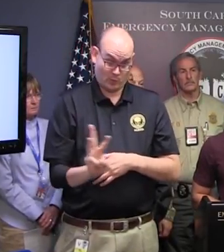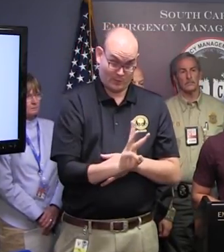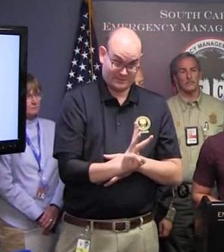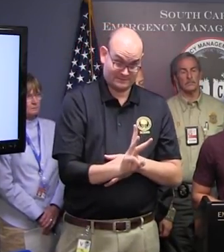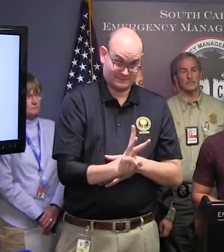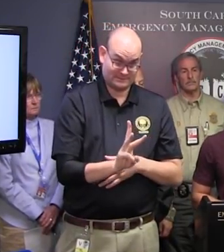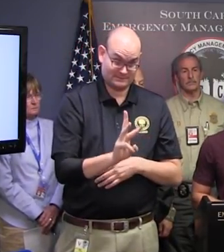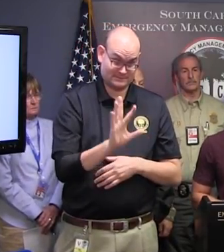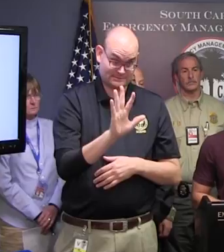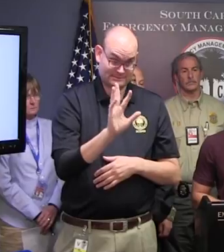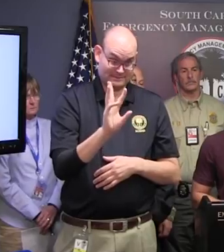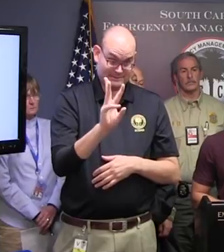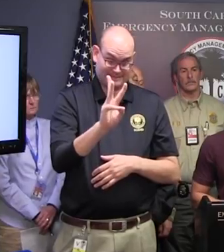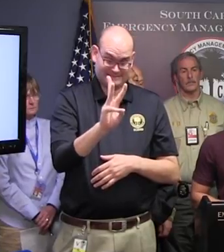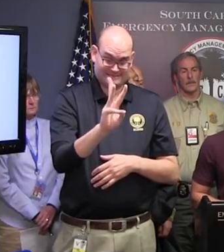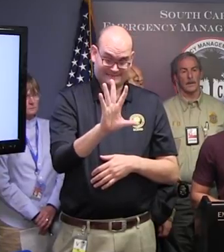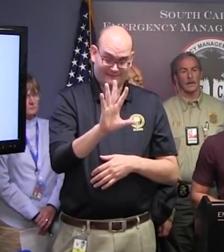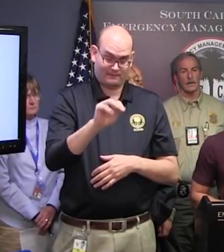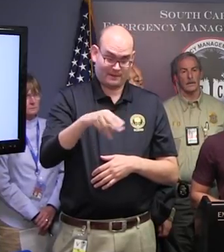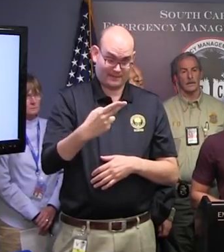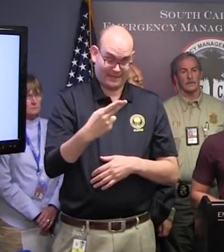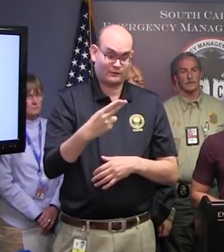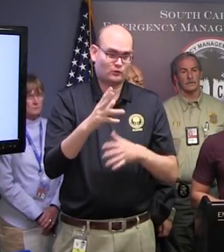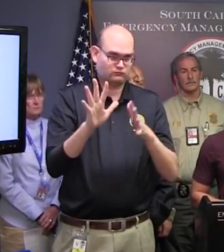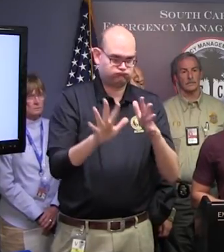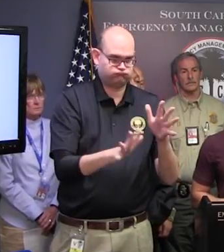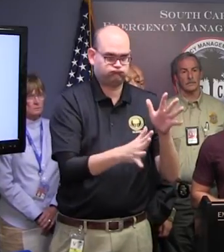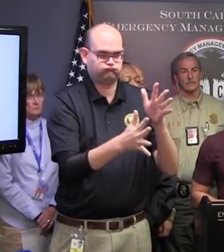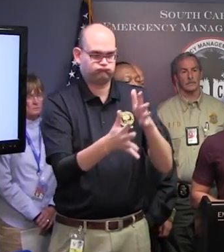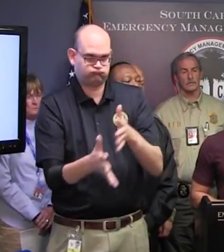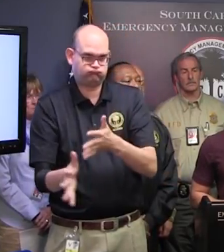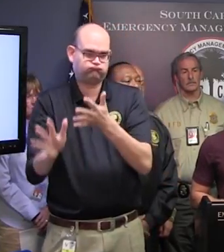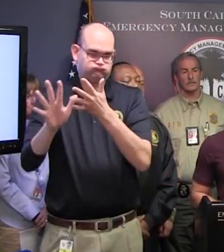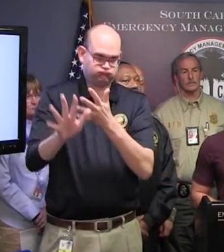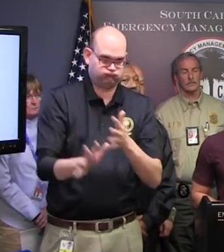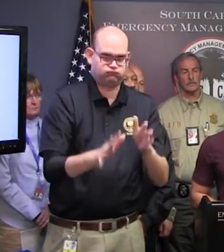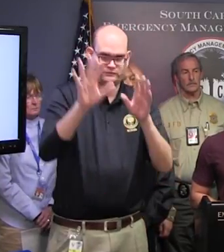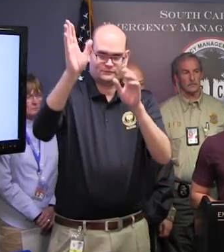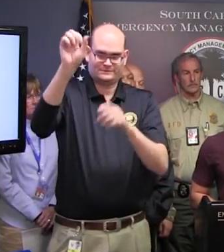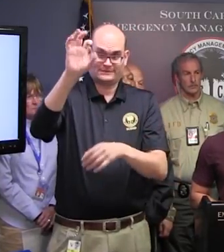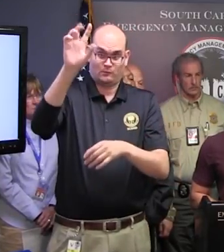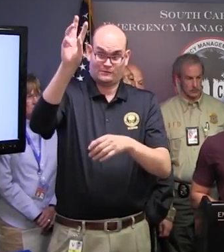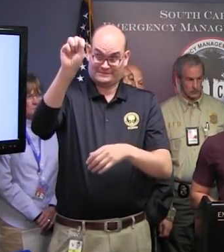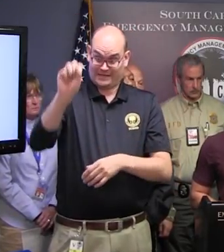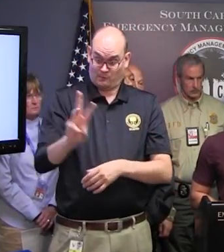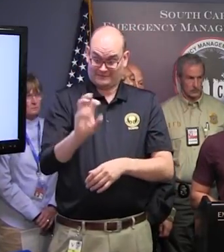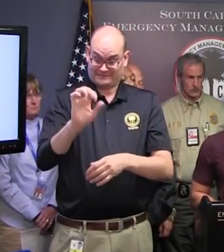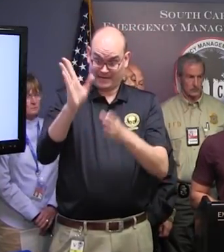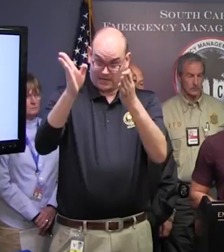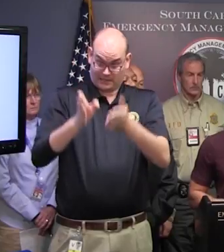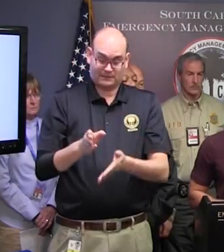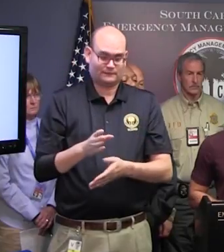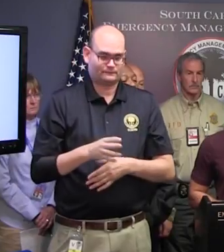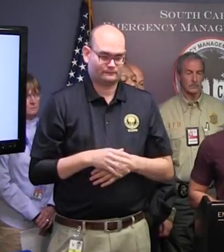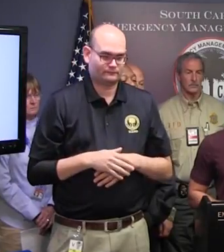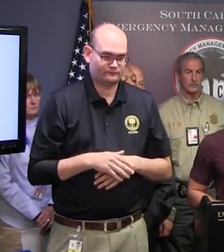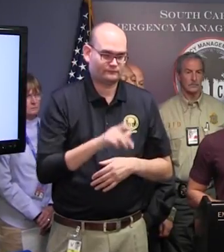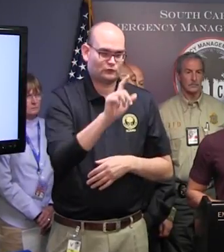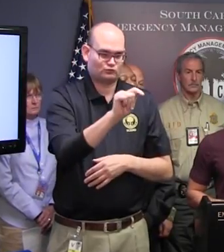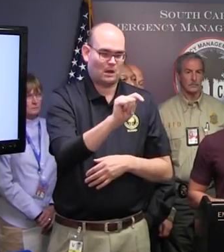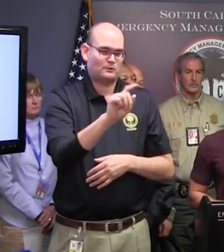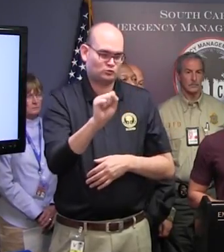65 miles per hour could occur. And tropical storm and high wind warnings will take effect due to those winds.